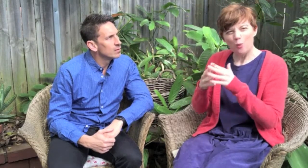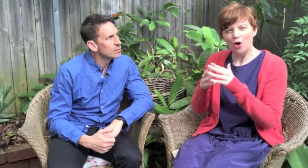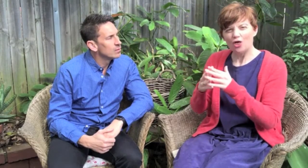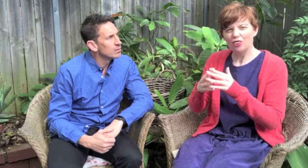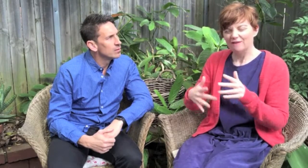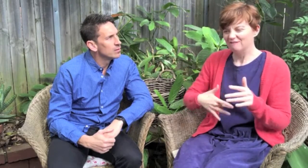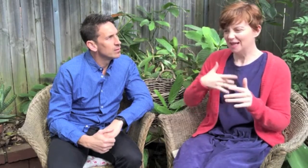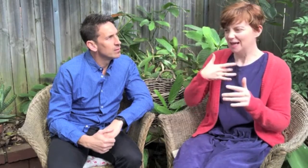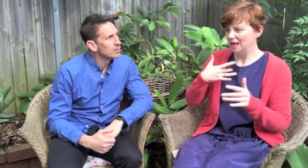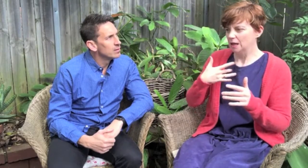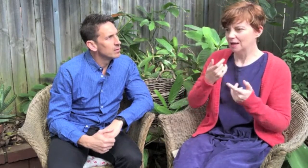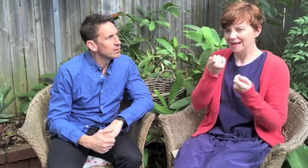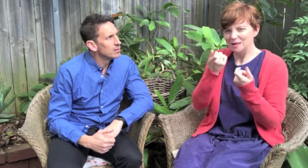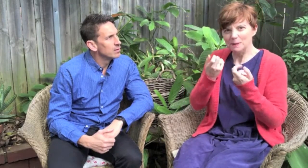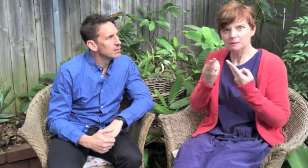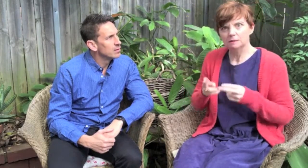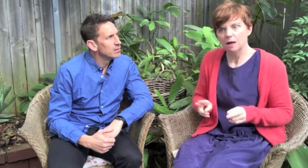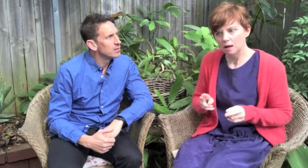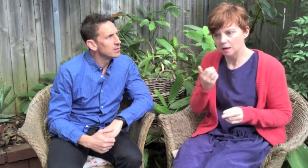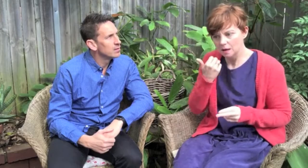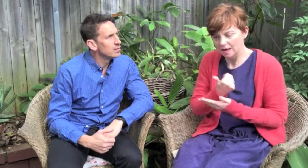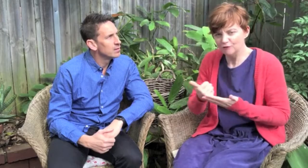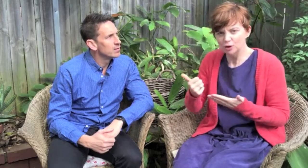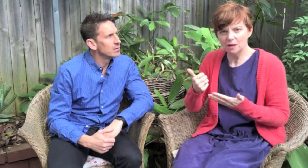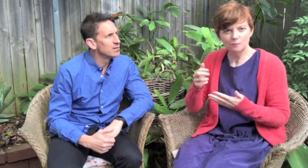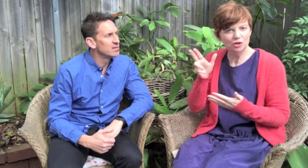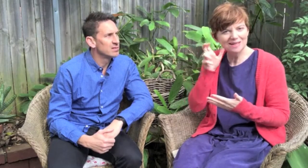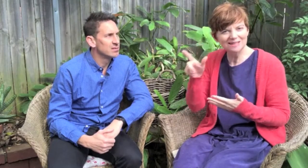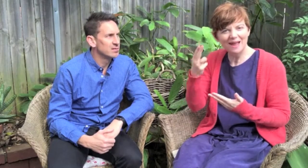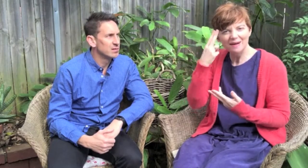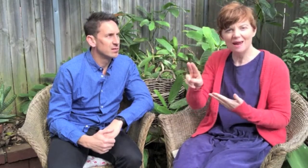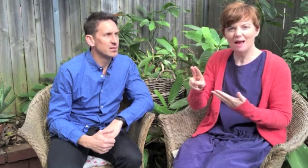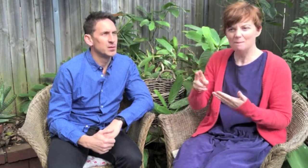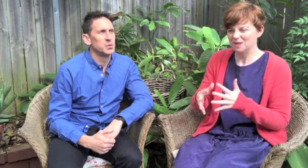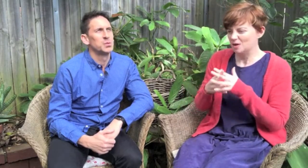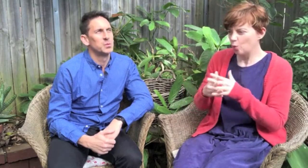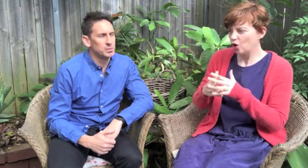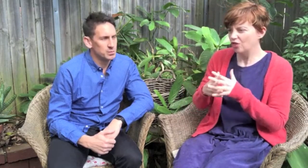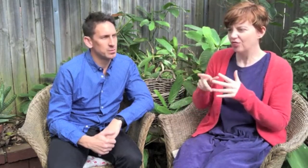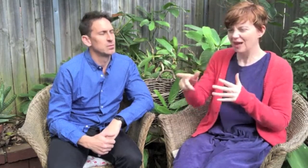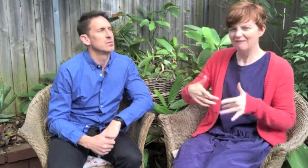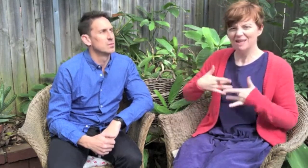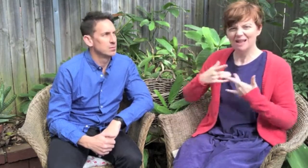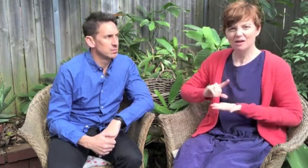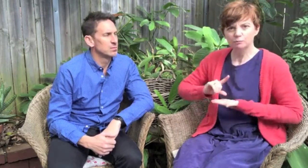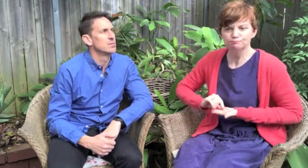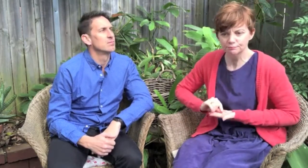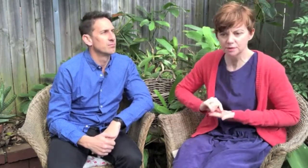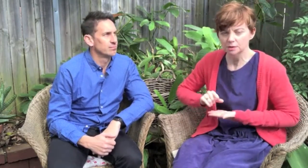know, whether it's worth feeling a little dead on the inside every time she hears that name. You know,